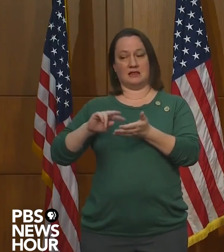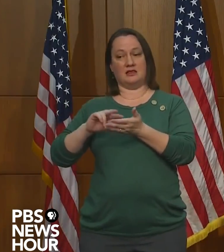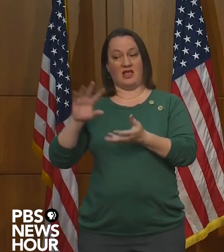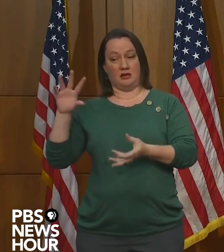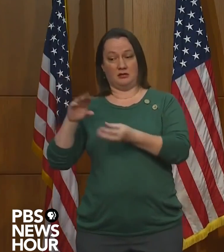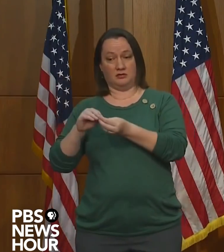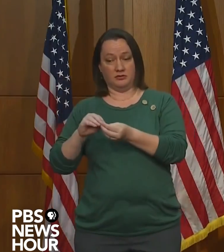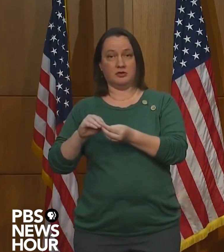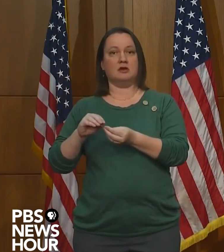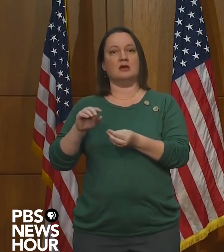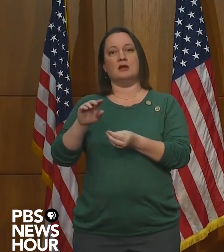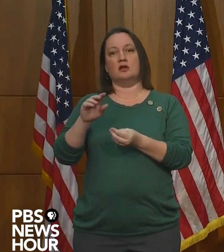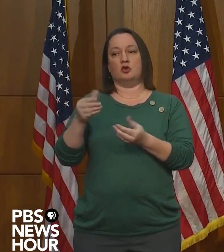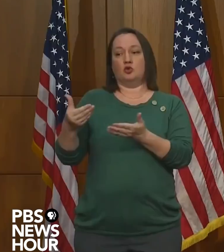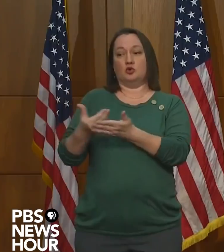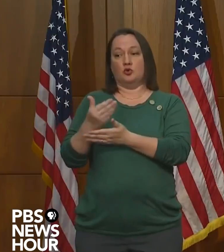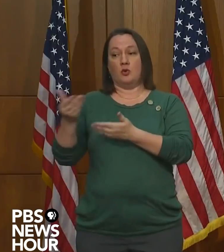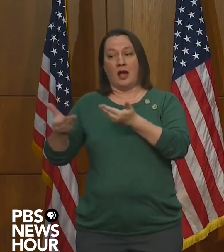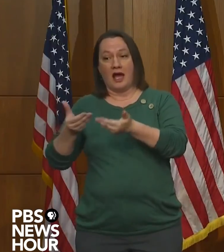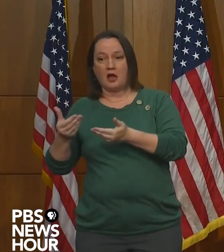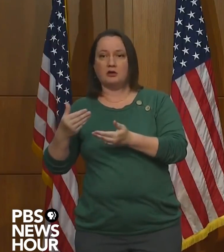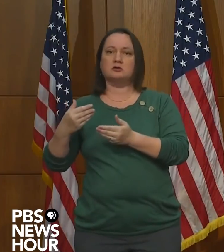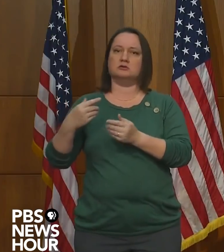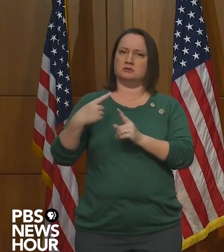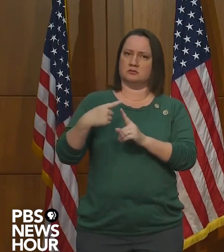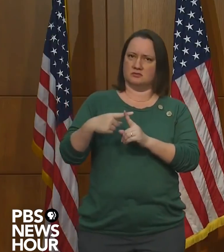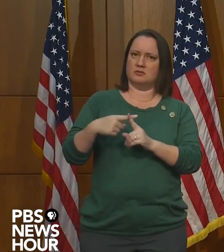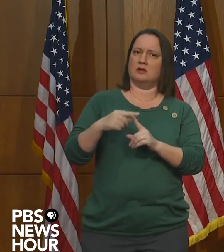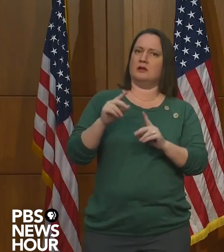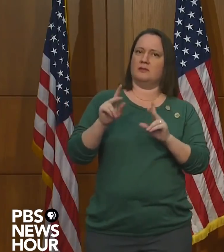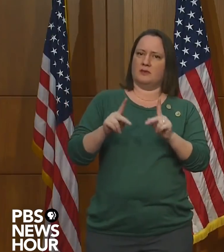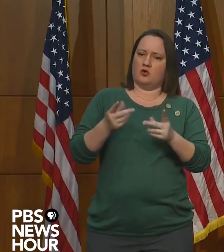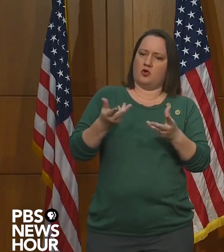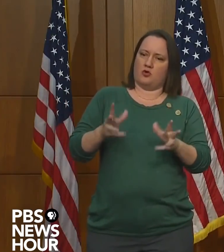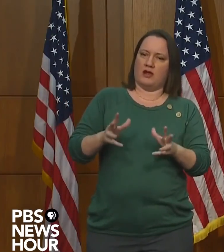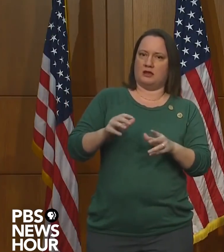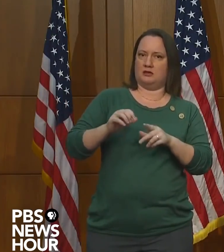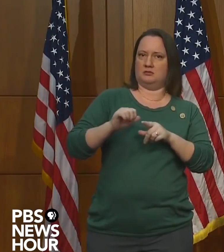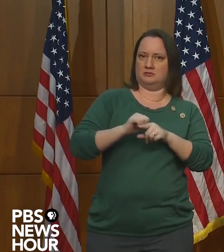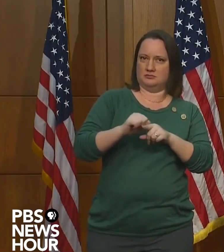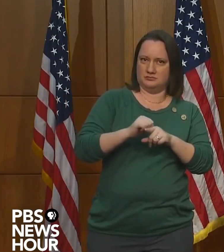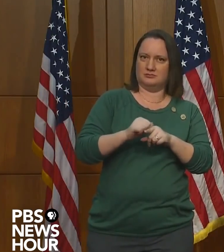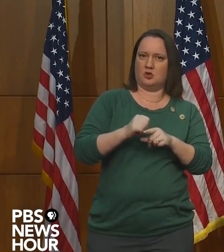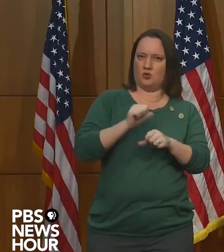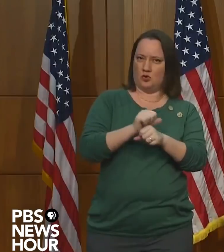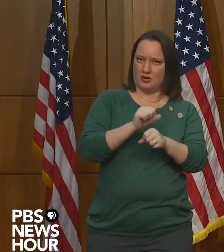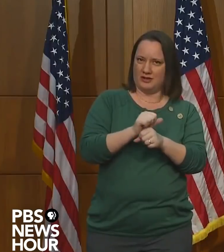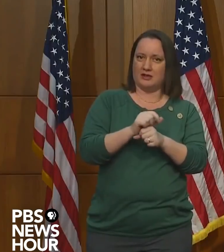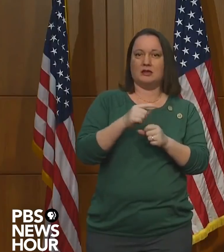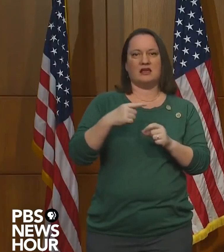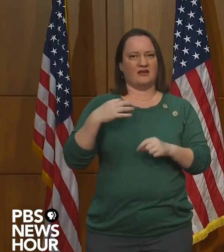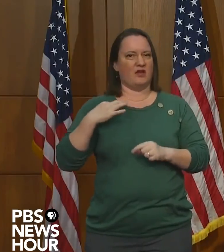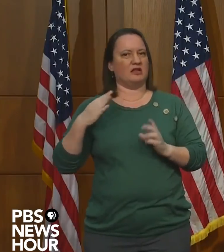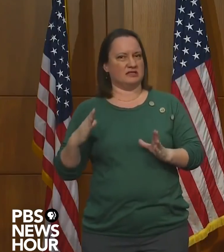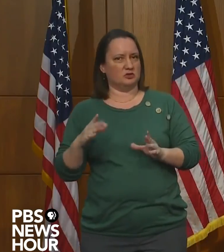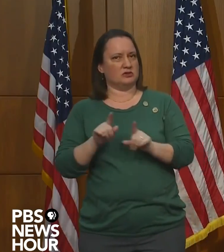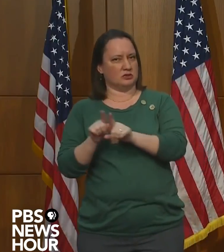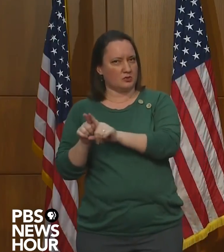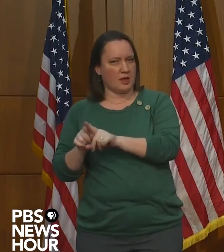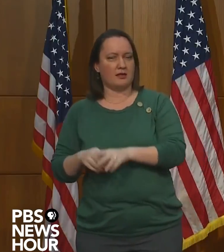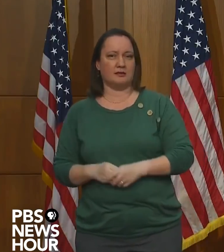hires and existing VDH staff and volunteers. So, overall, our numbers look good.